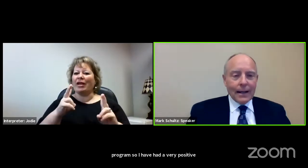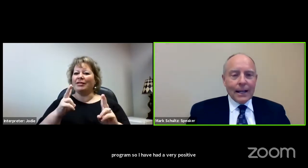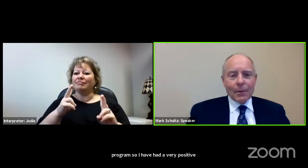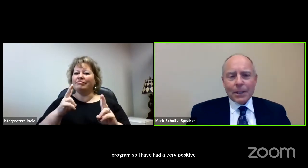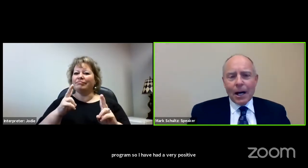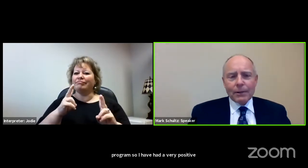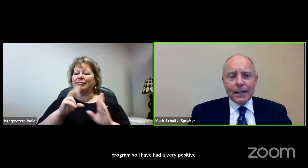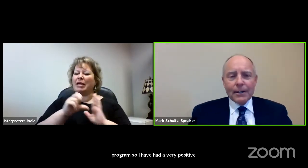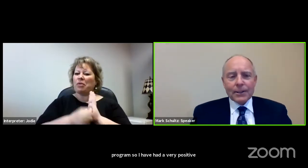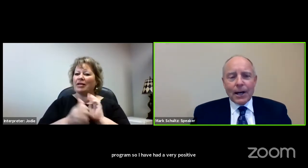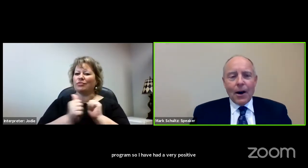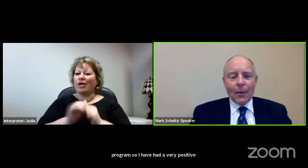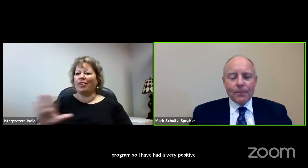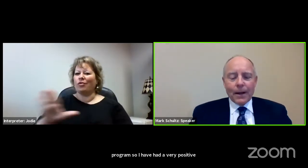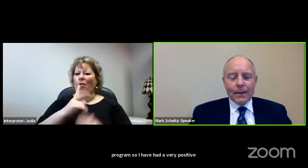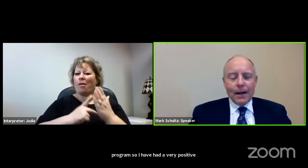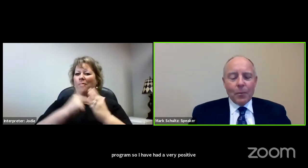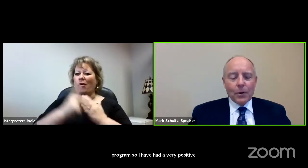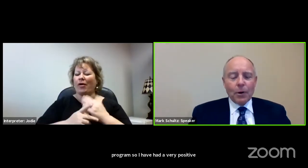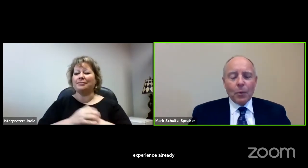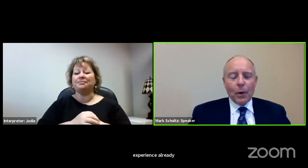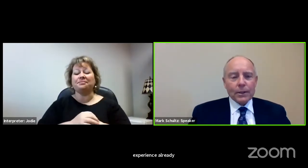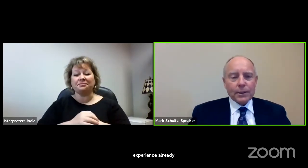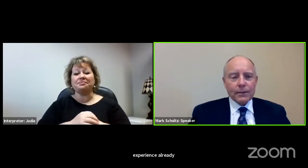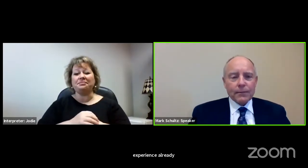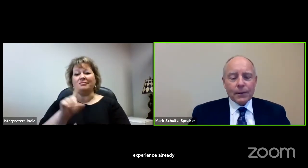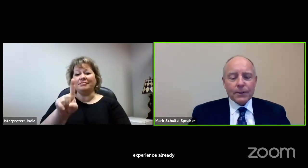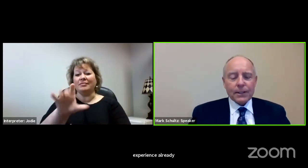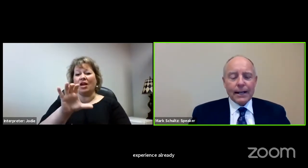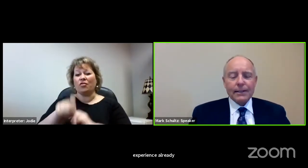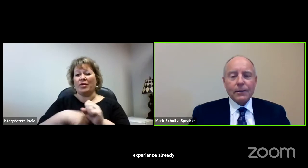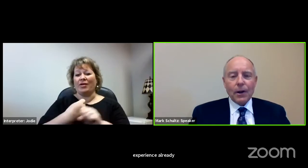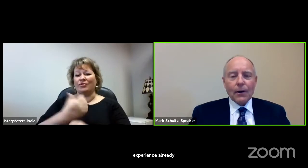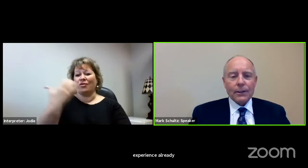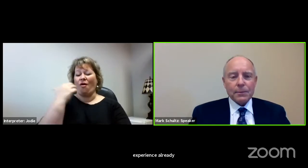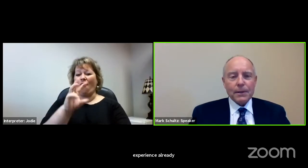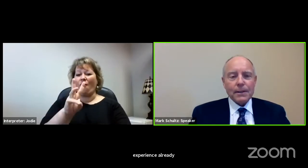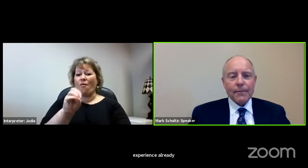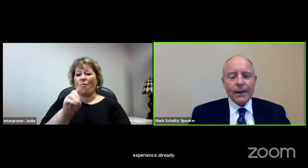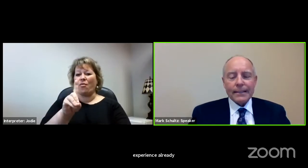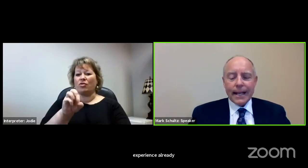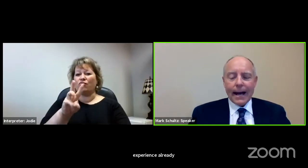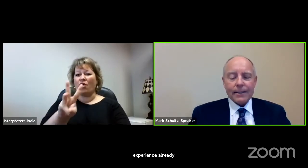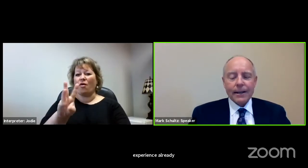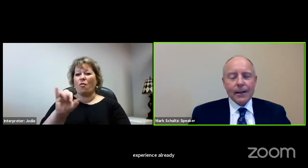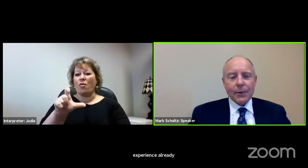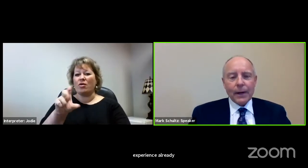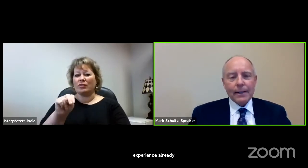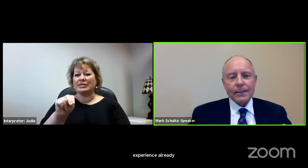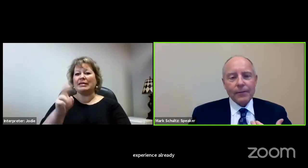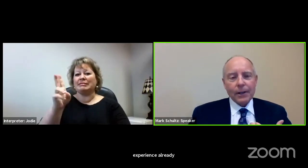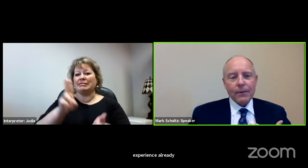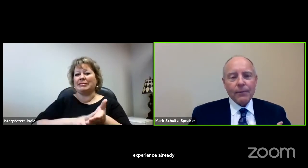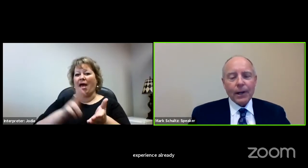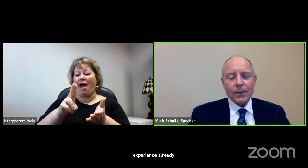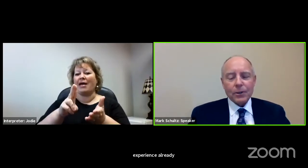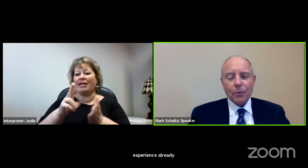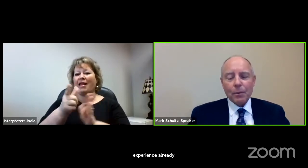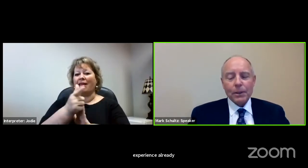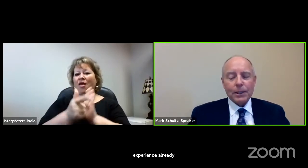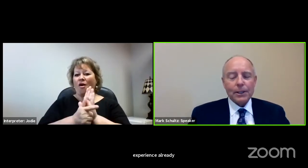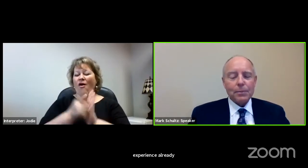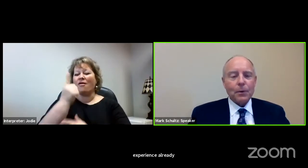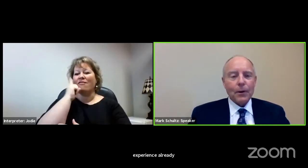So it was a hundred years ago that Woodrow Wilson first signed into law the Smith Best Act creating a civilian